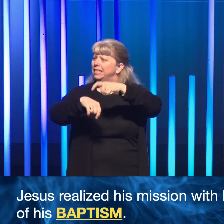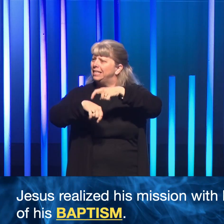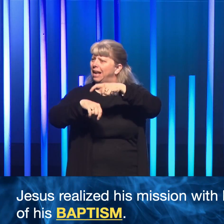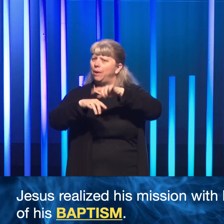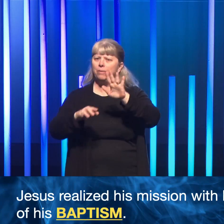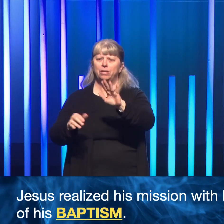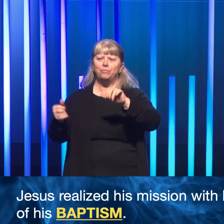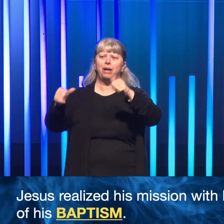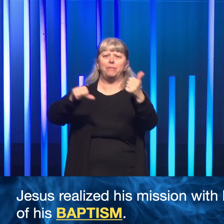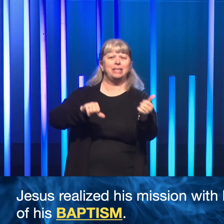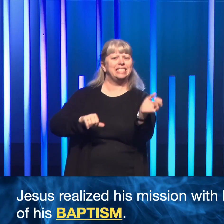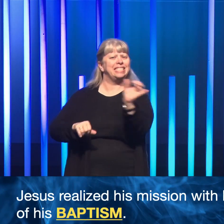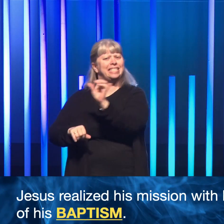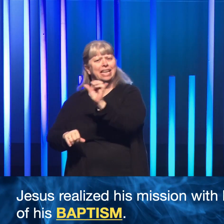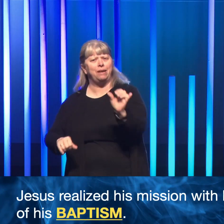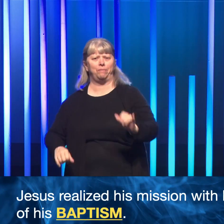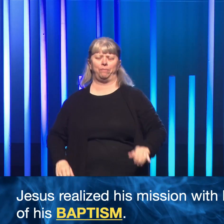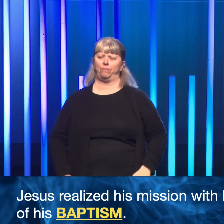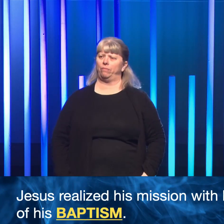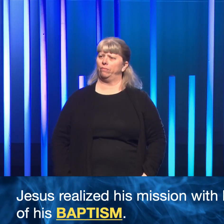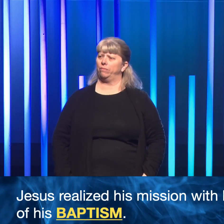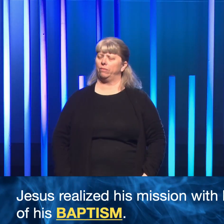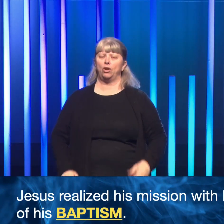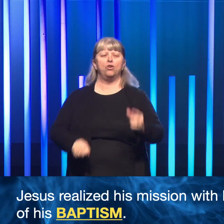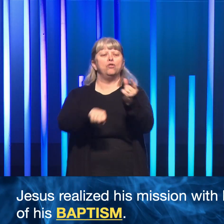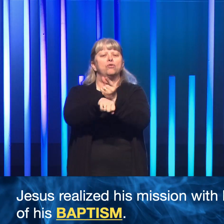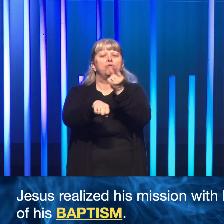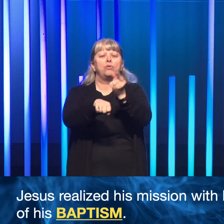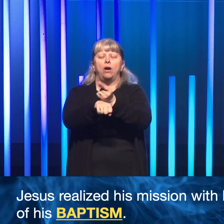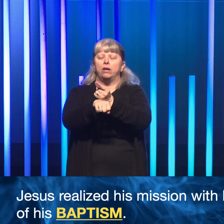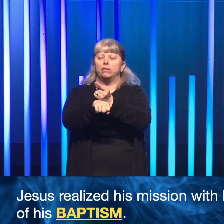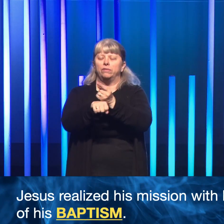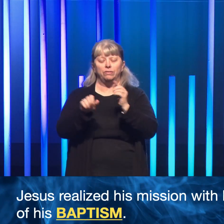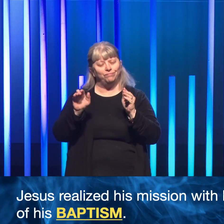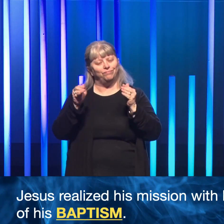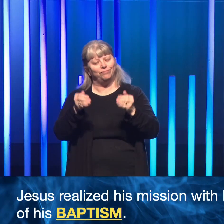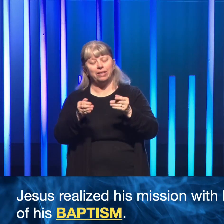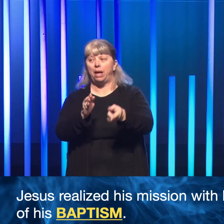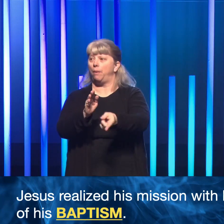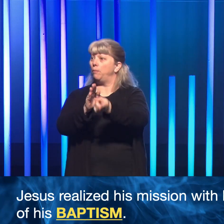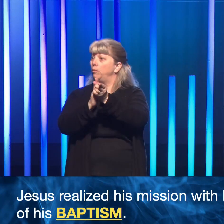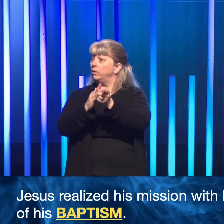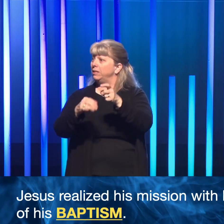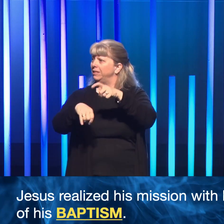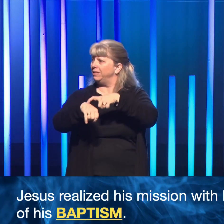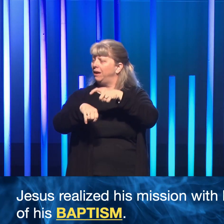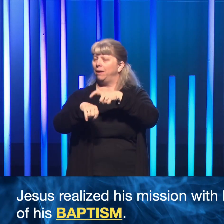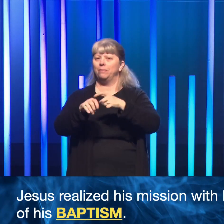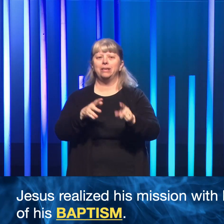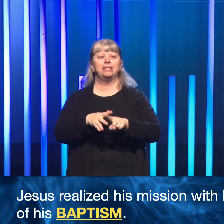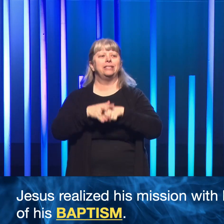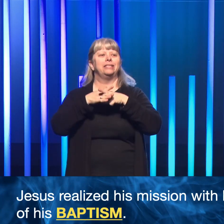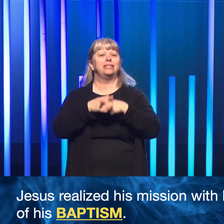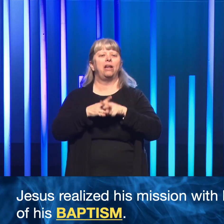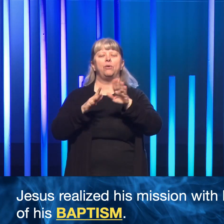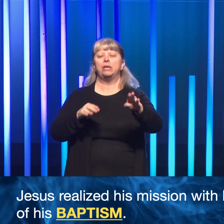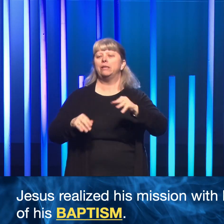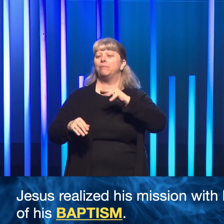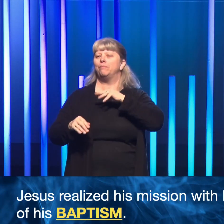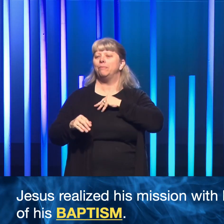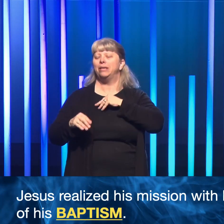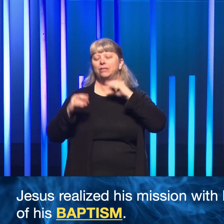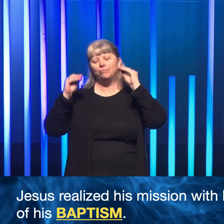his baptism. The gospels all point to this point in time as the start of his ministry.